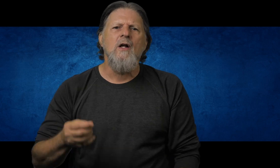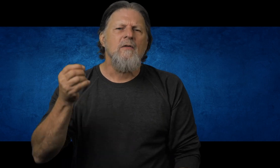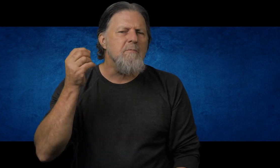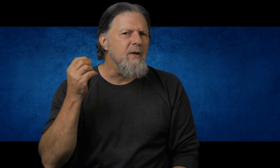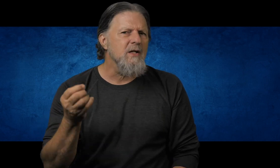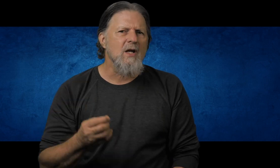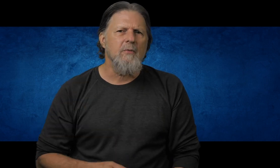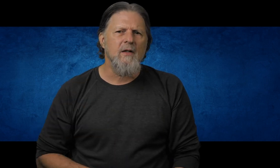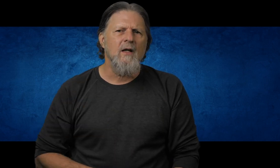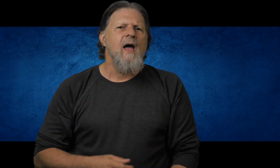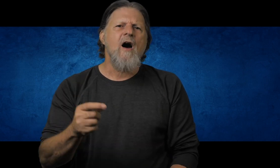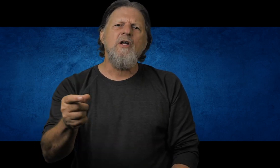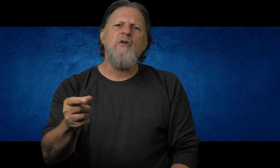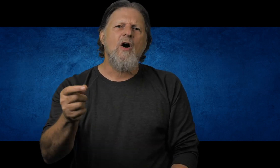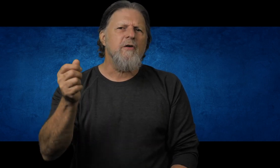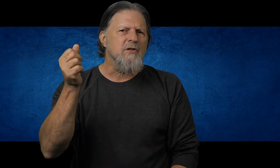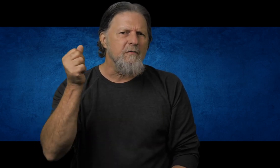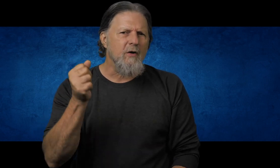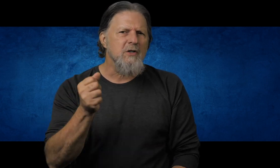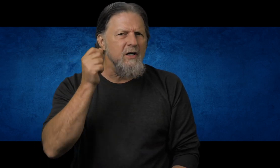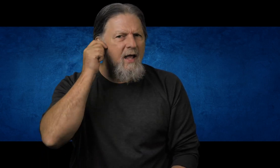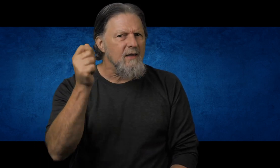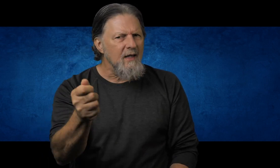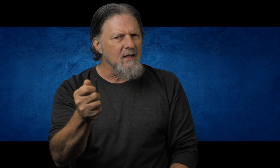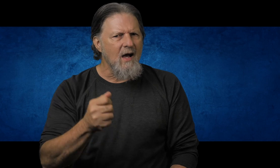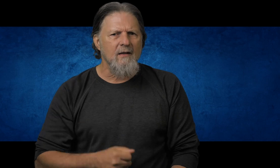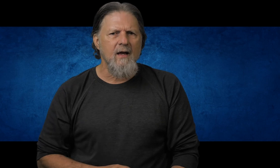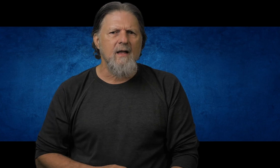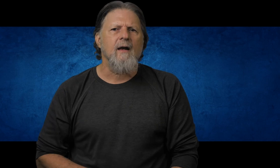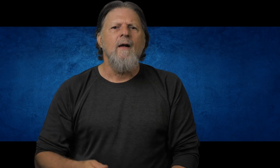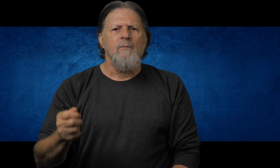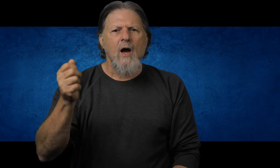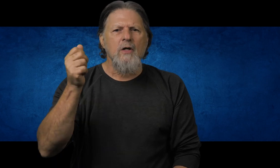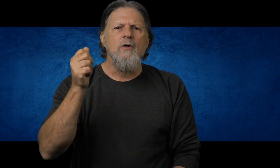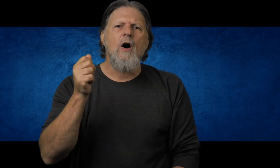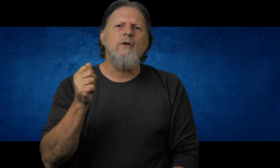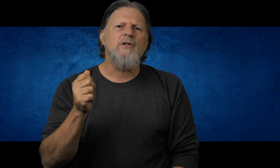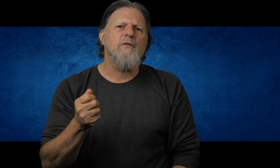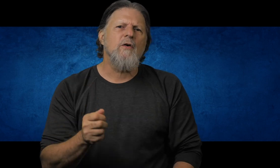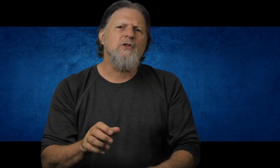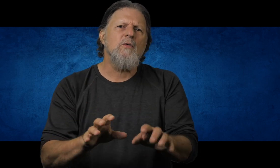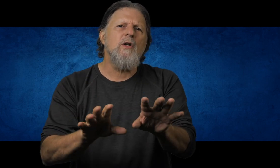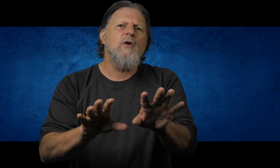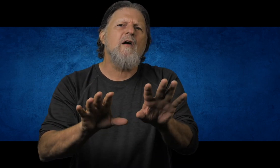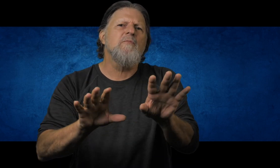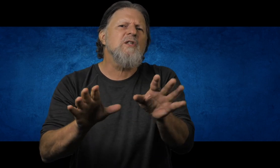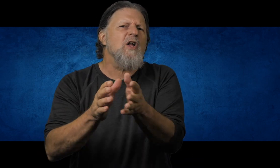to beat us up with. How can you call yourself a Christian and think a thought like that? How can you call yourself a Christian when you have missed